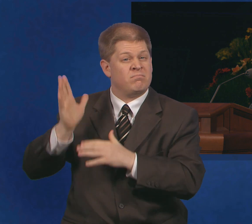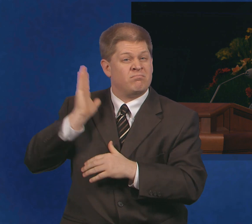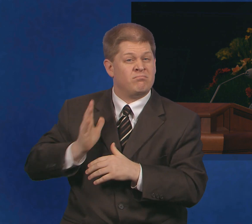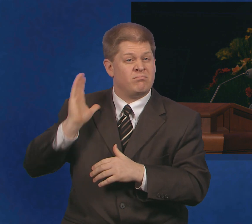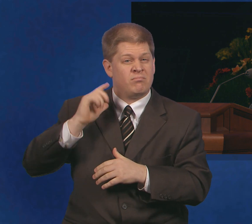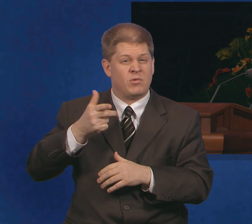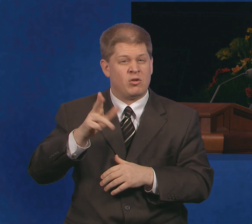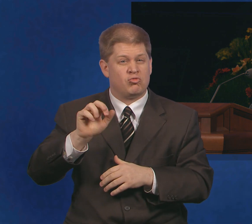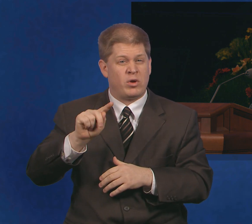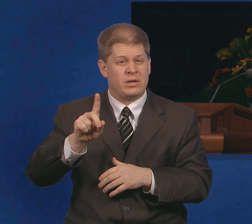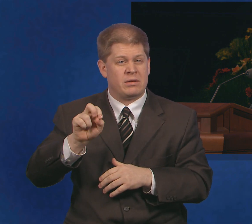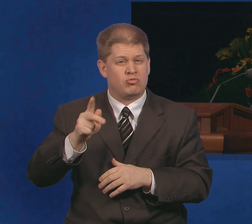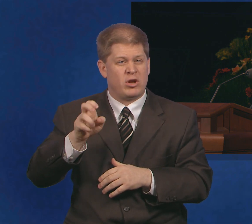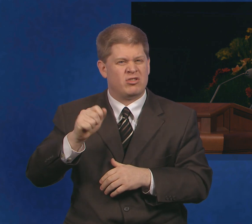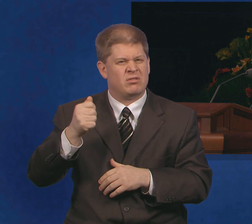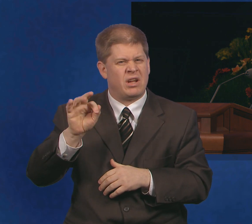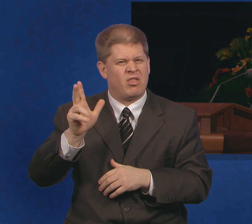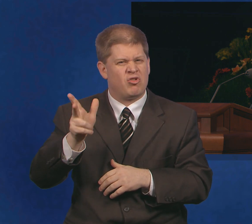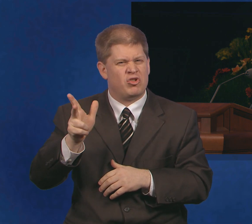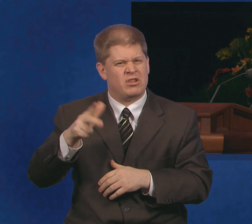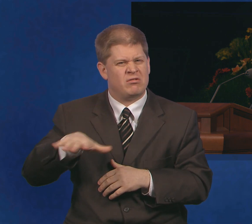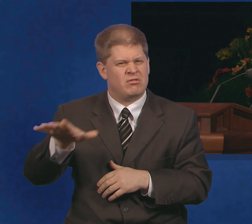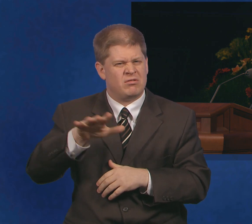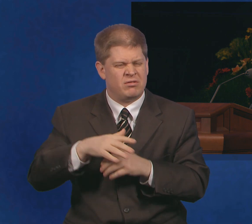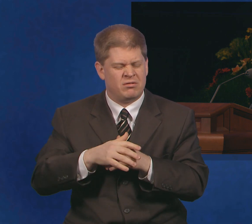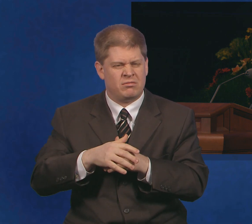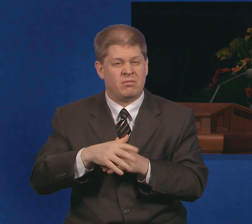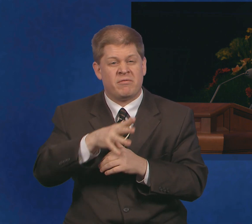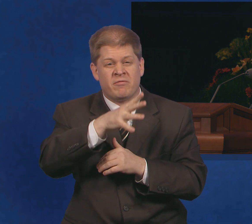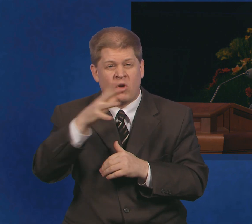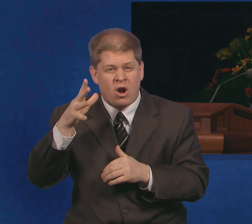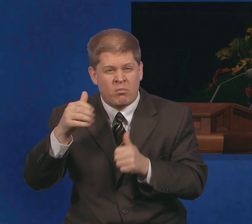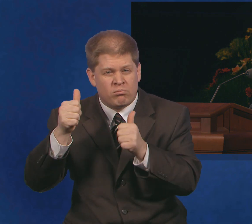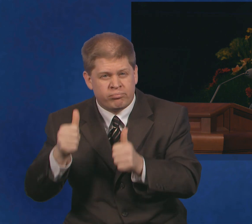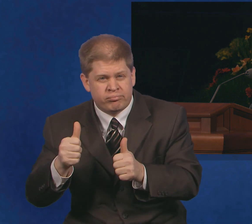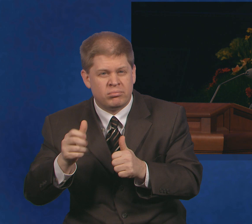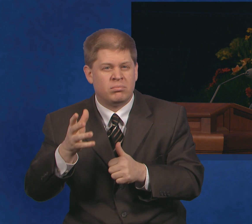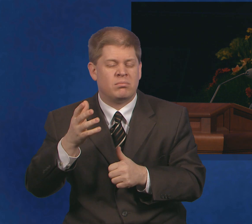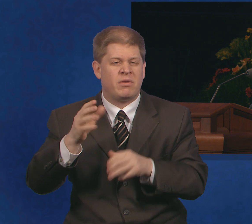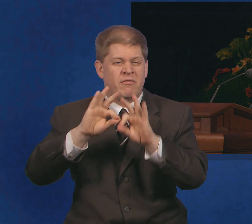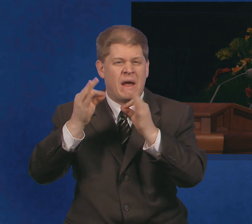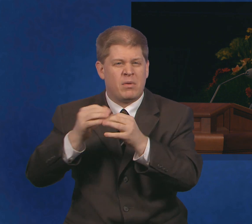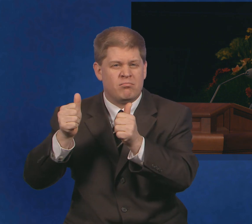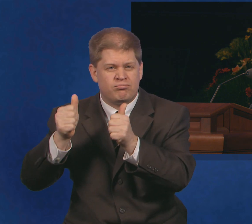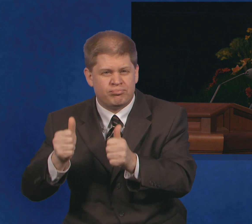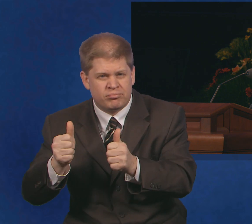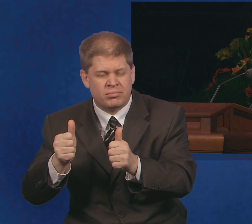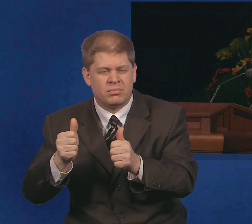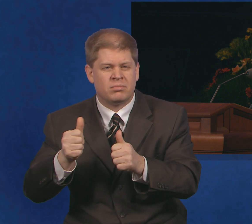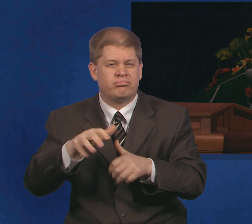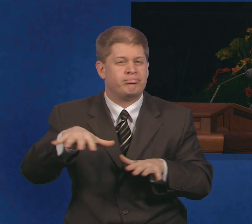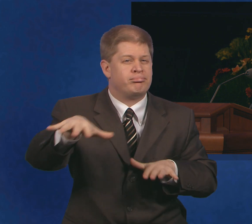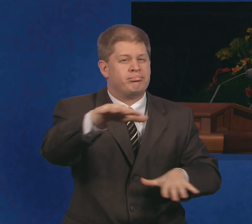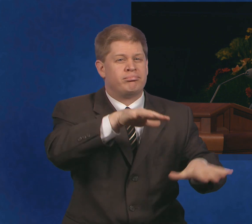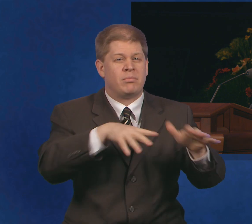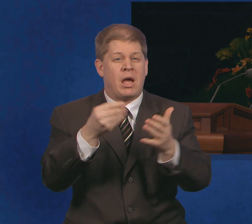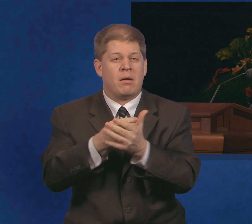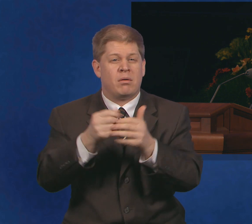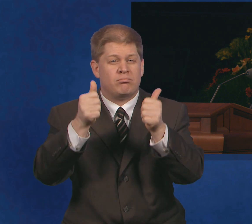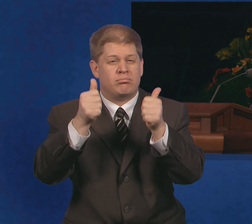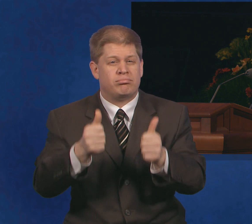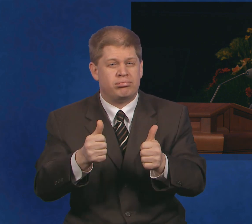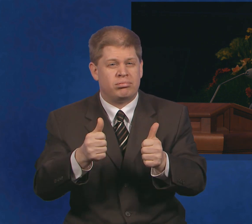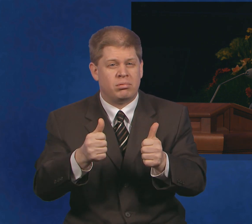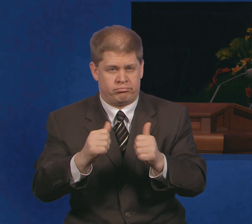of those who lost employment, farms, and even homes in the wake of what became known as the Great